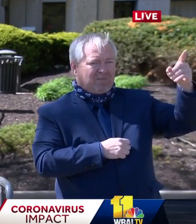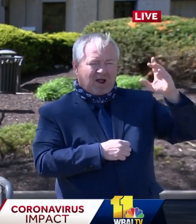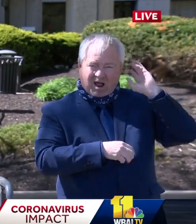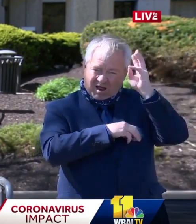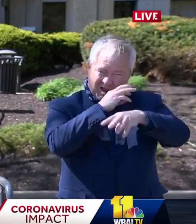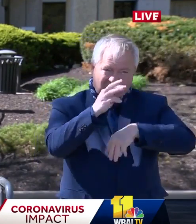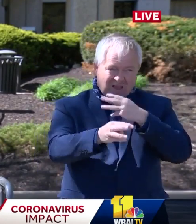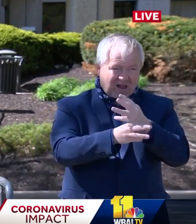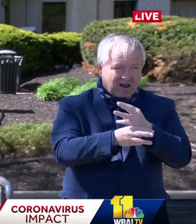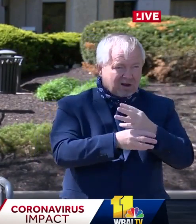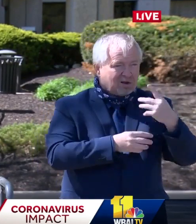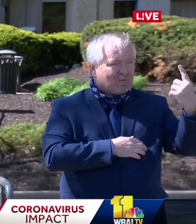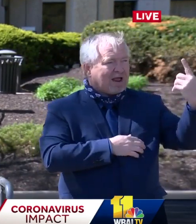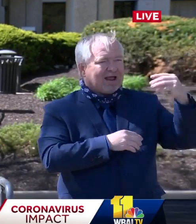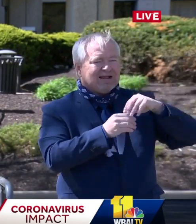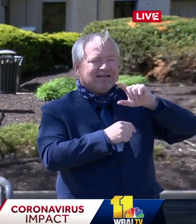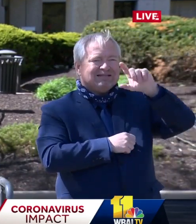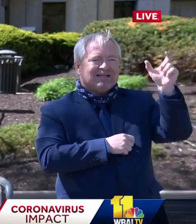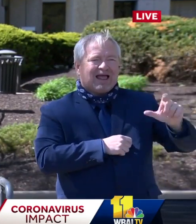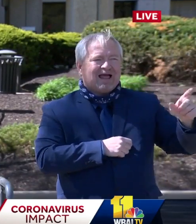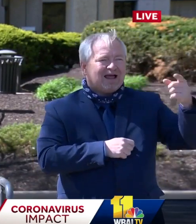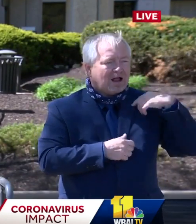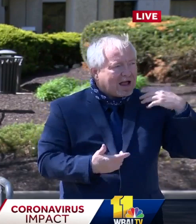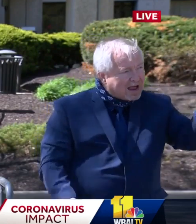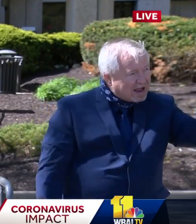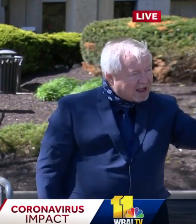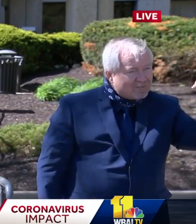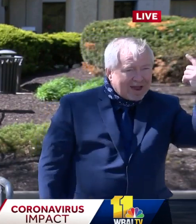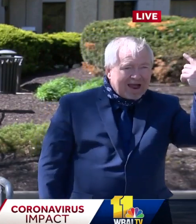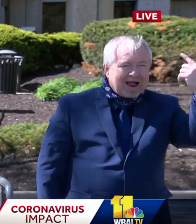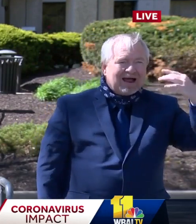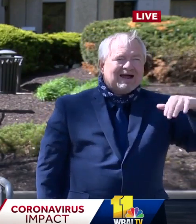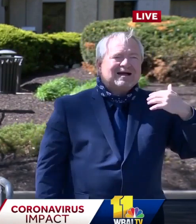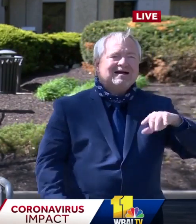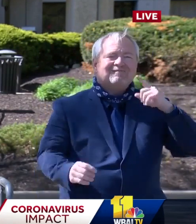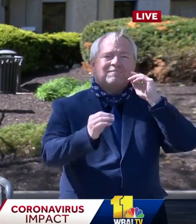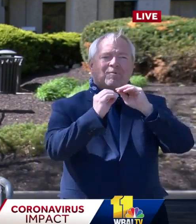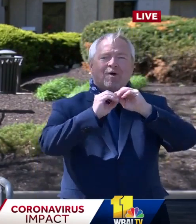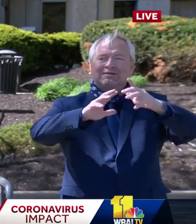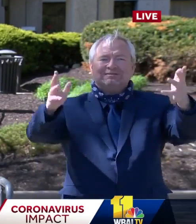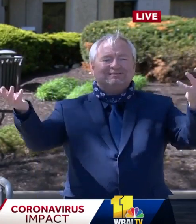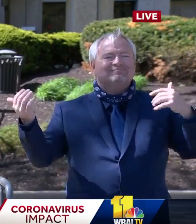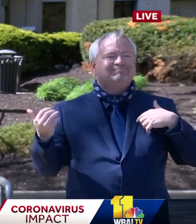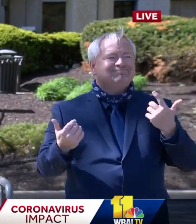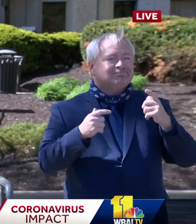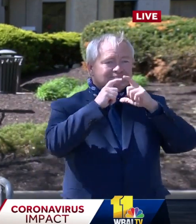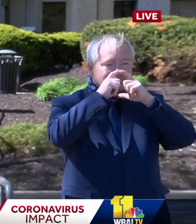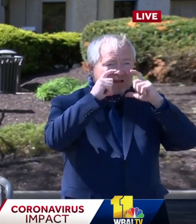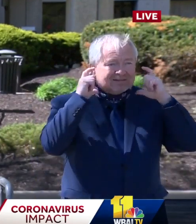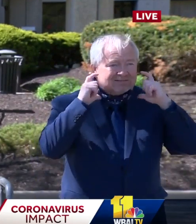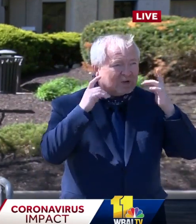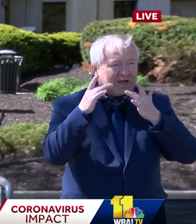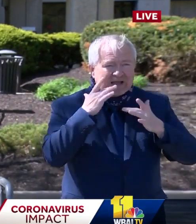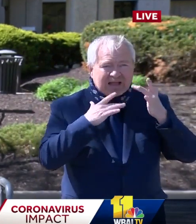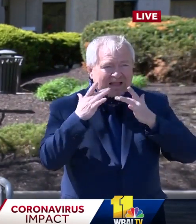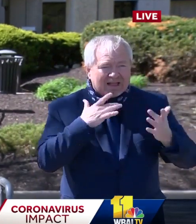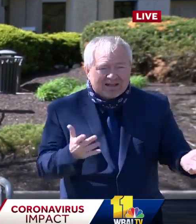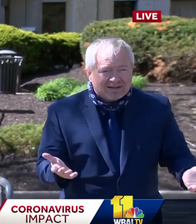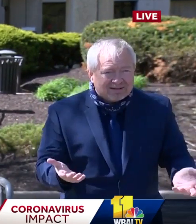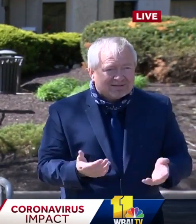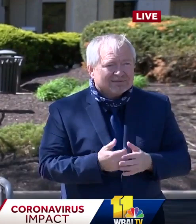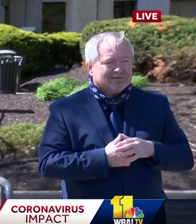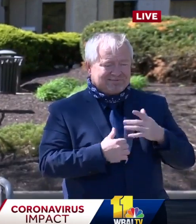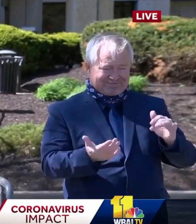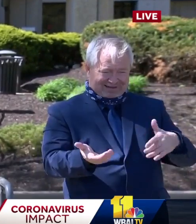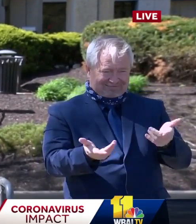happened there. So they weren't doing it. We've had a lack of supply of things like masks, which doesn't seem that complicated and 95